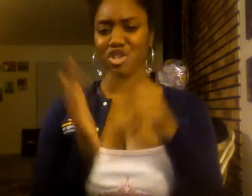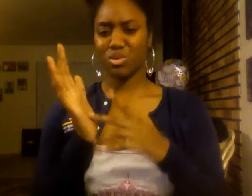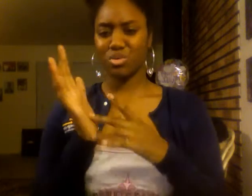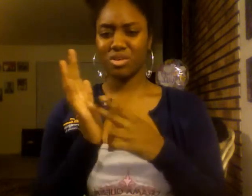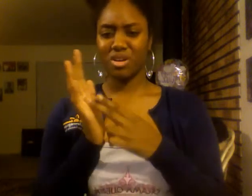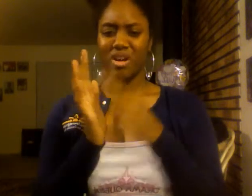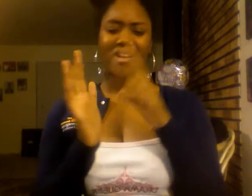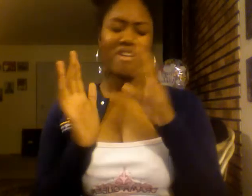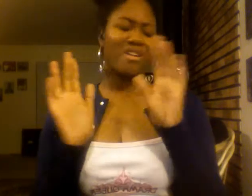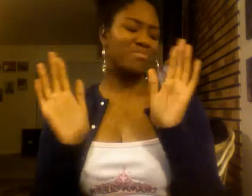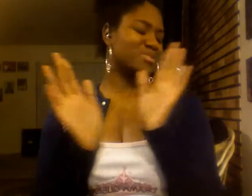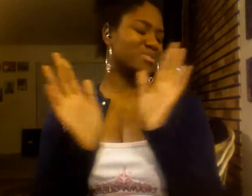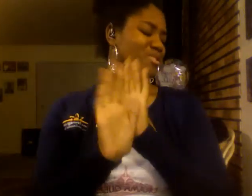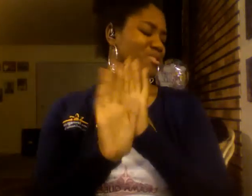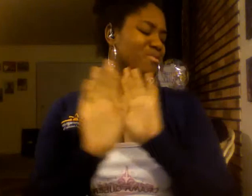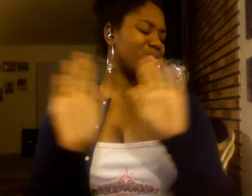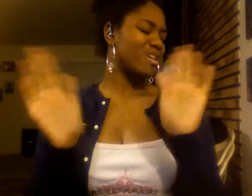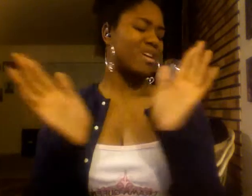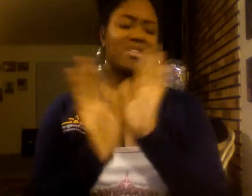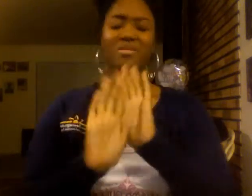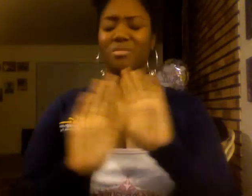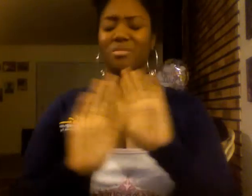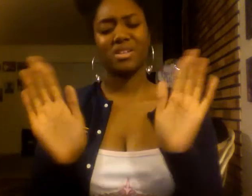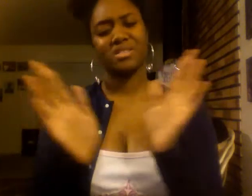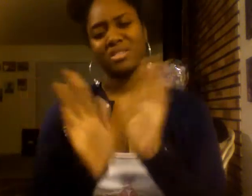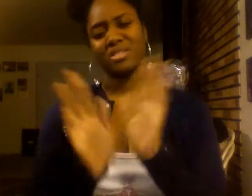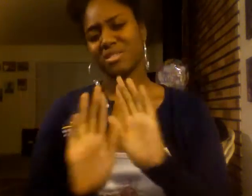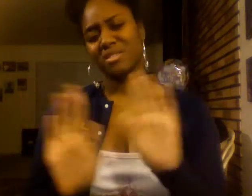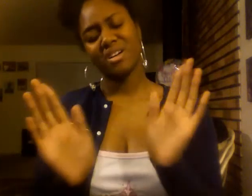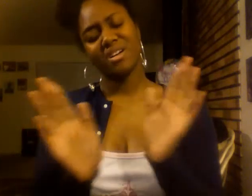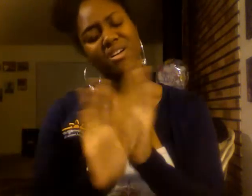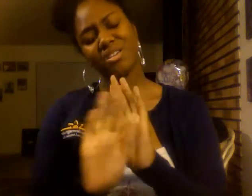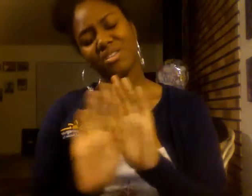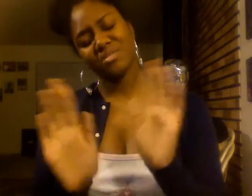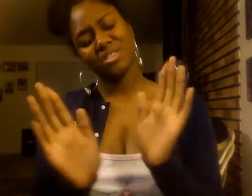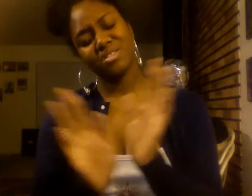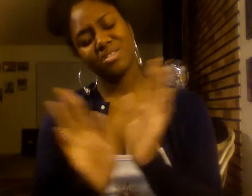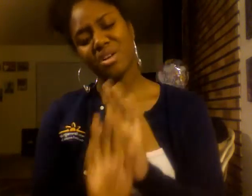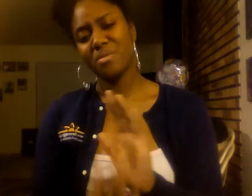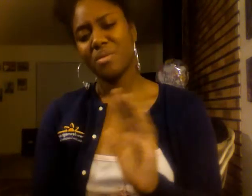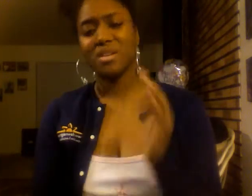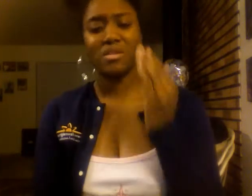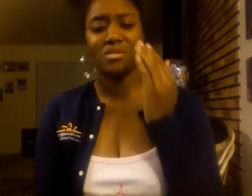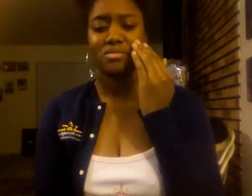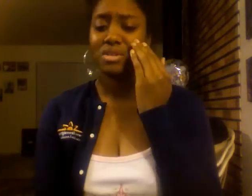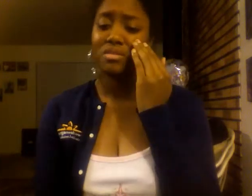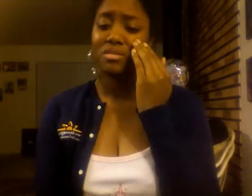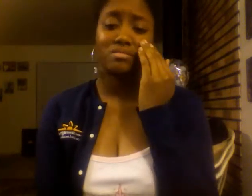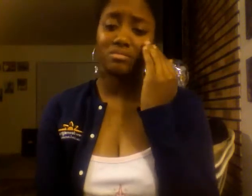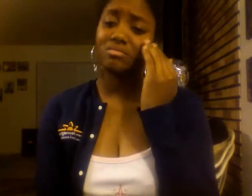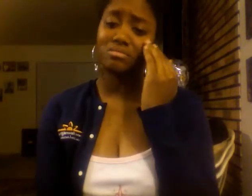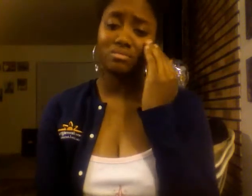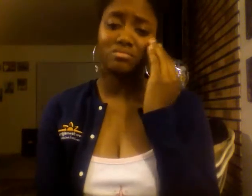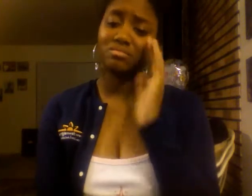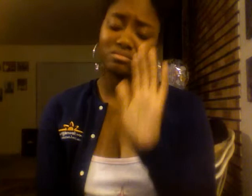truth. Oh, no, I don't want to hear it all through. Yeah, I know I'll still be missing you.